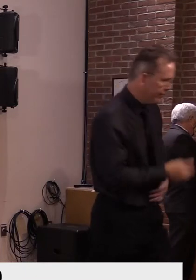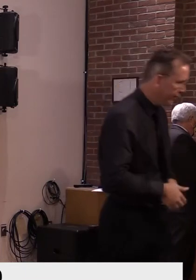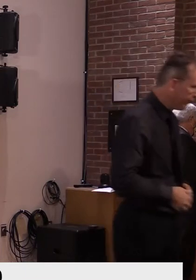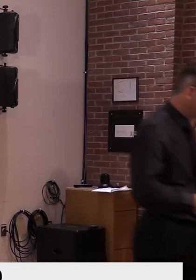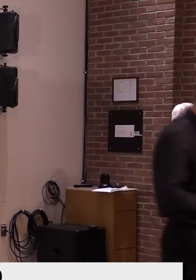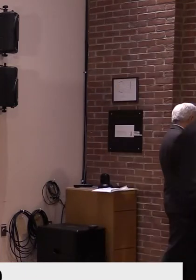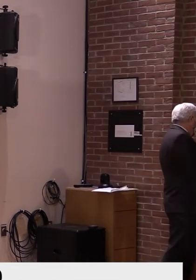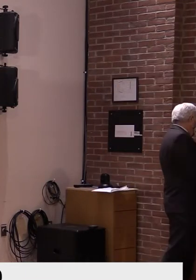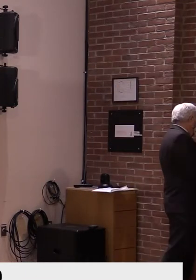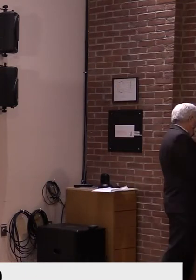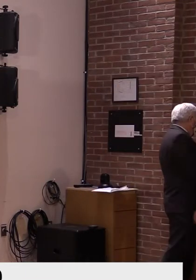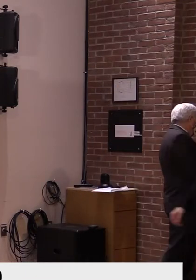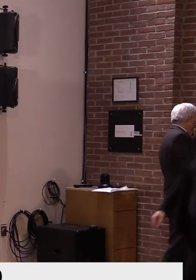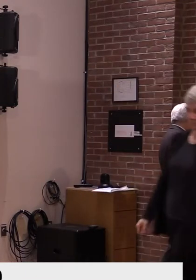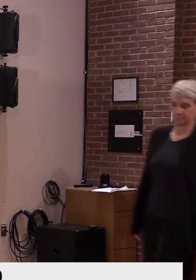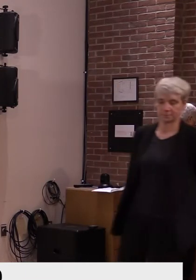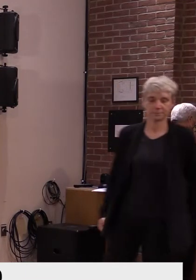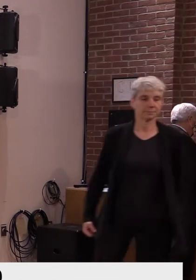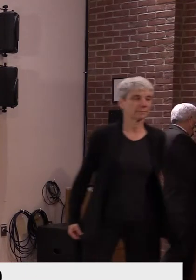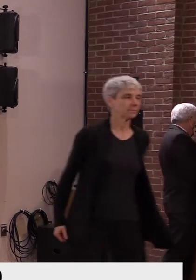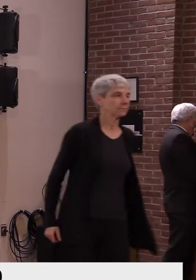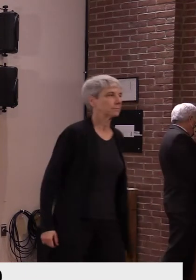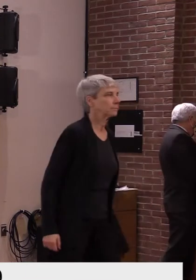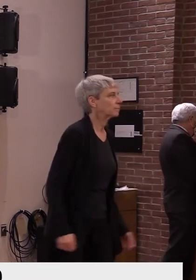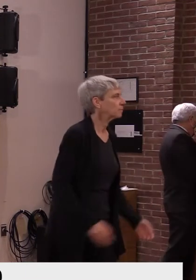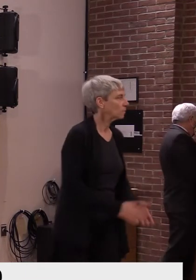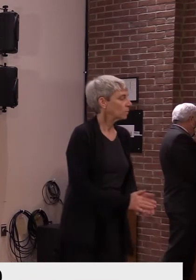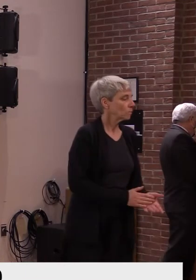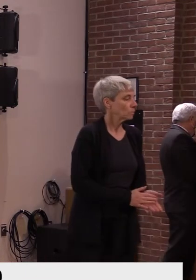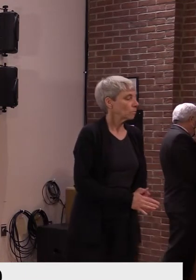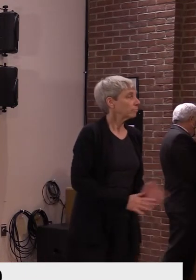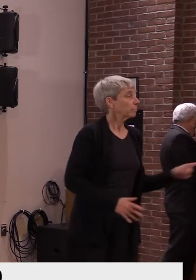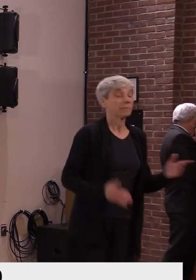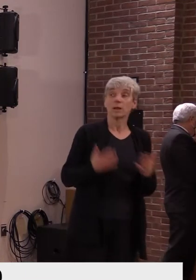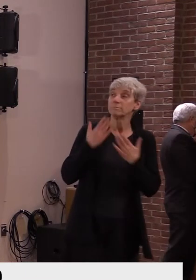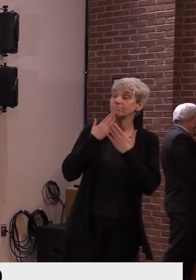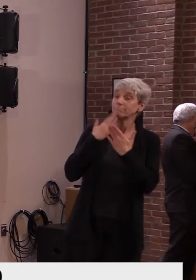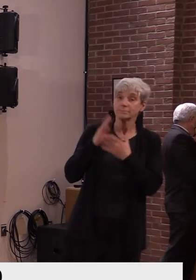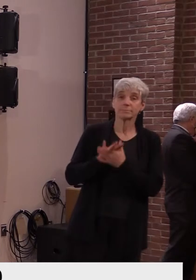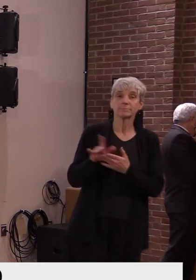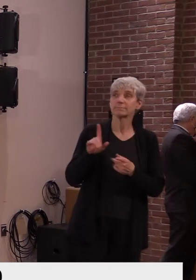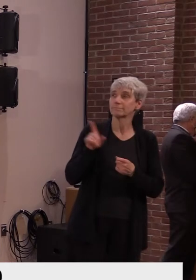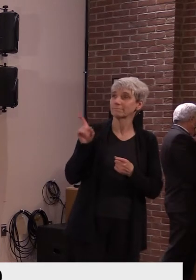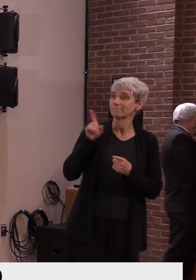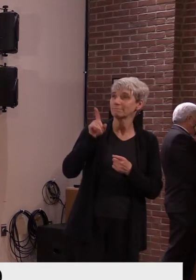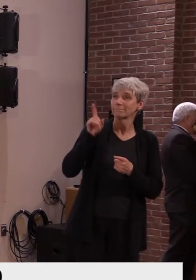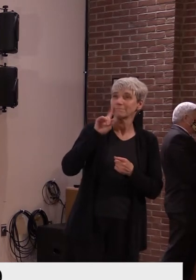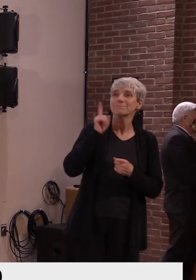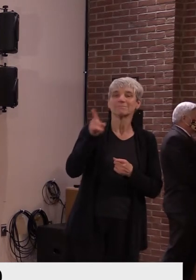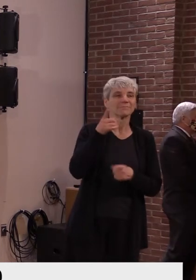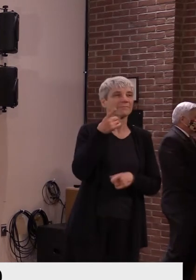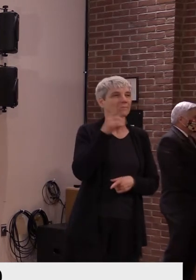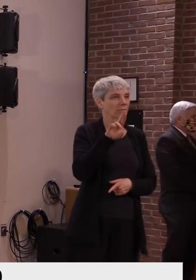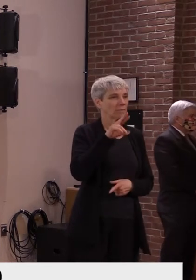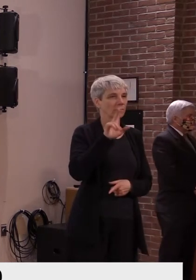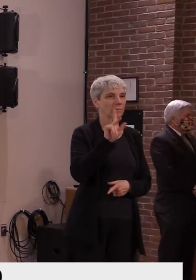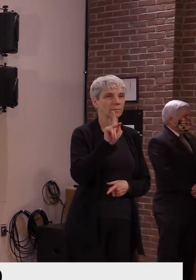So starting in the room, Calvin. Thank you very much. This question is probably for Dr. Kirkpatrick,